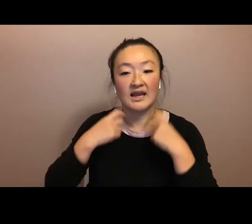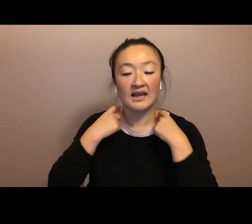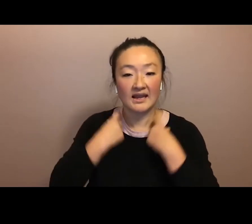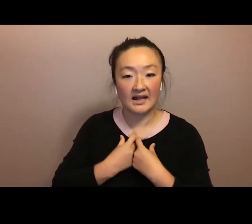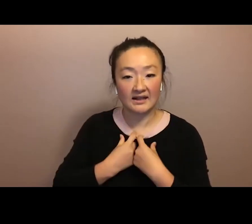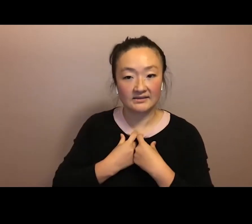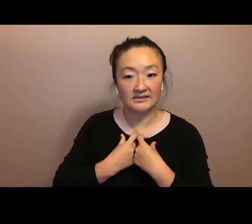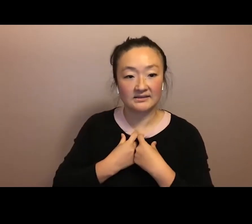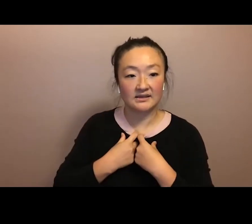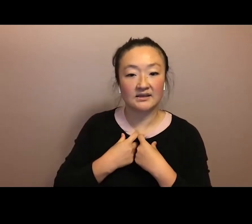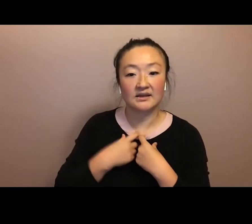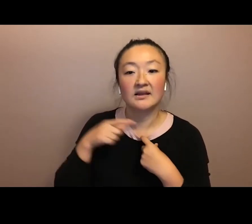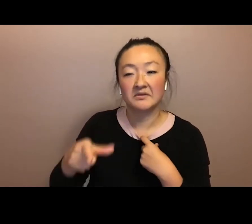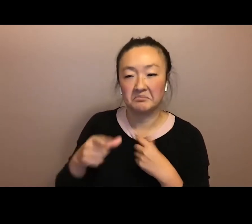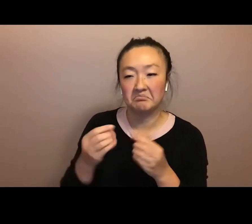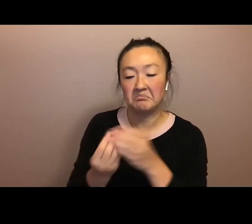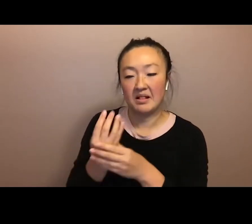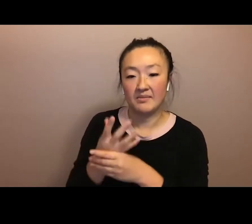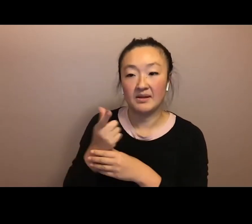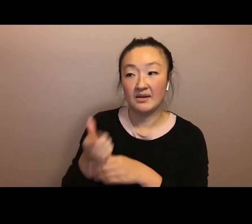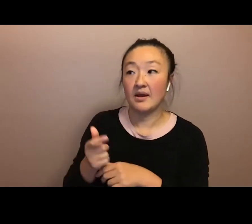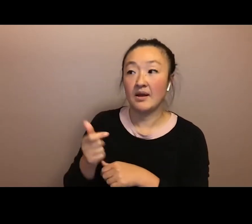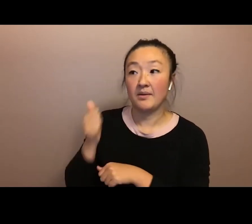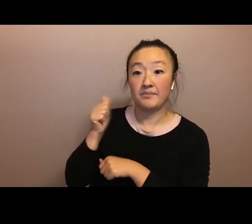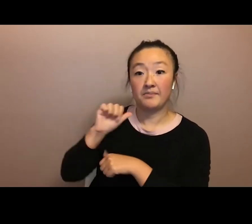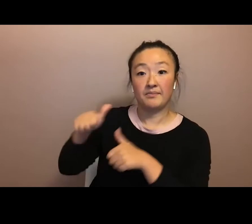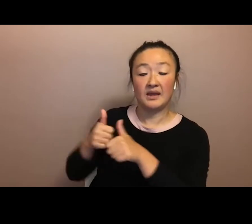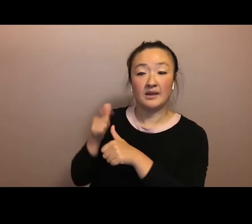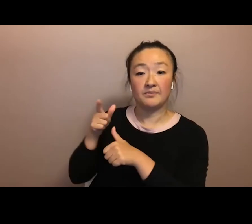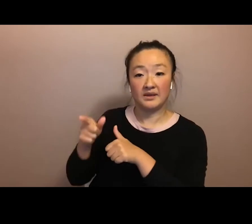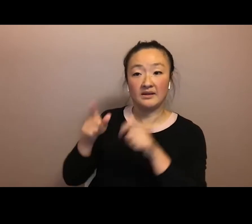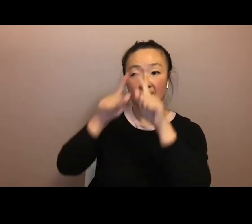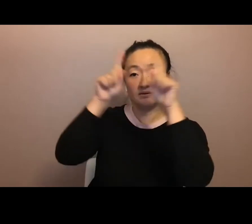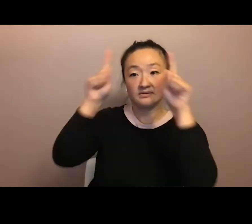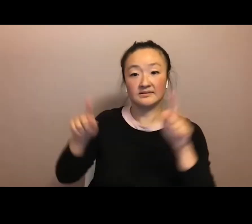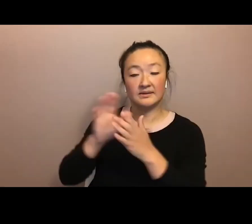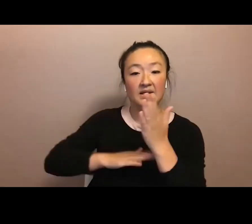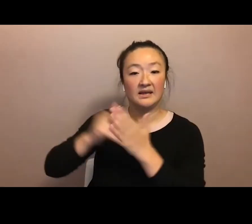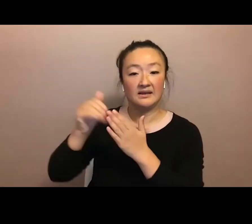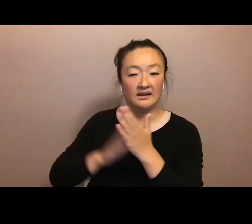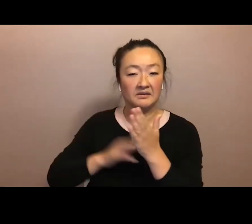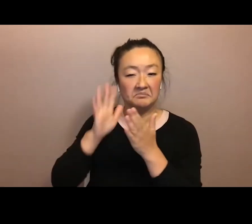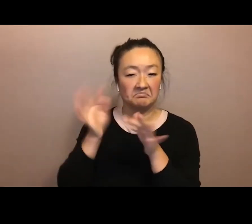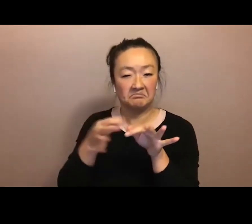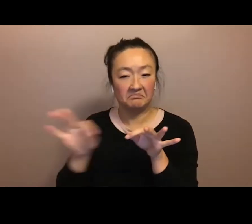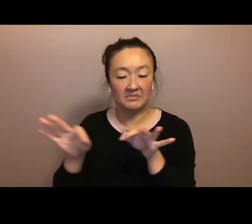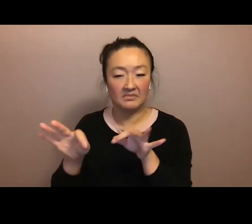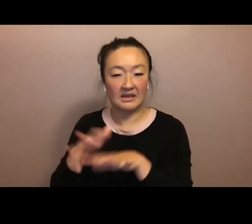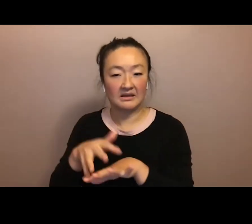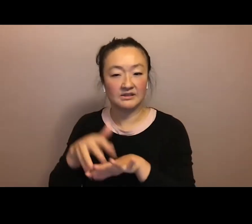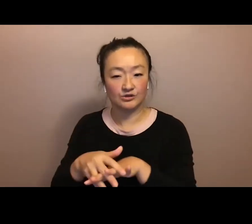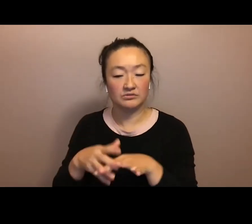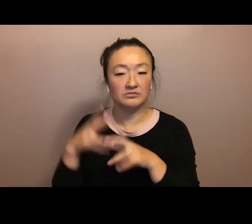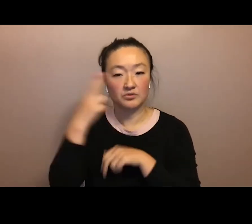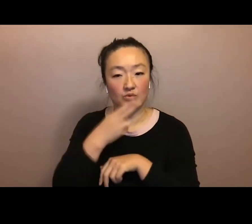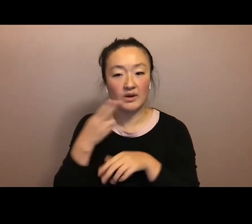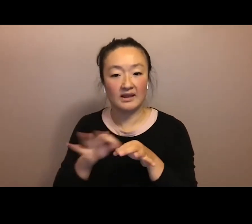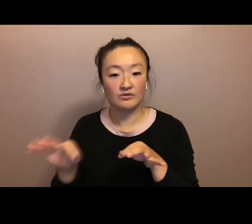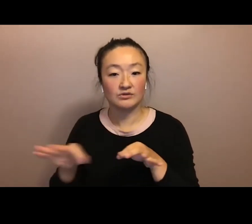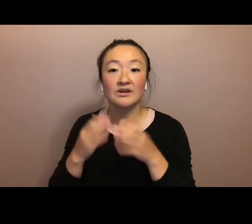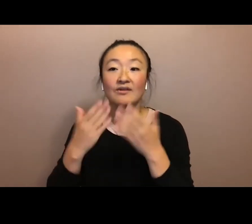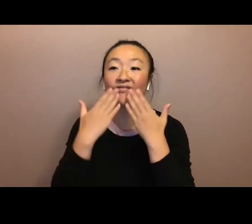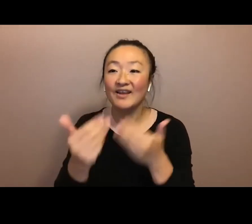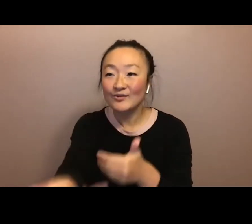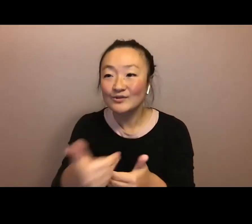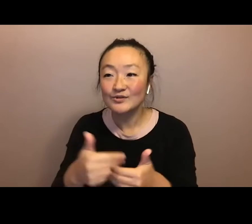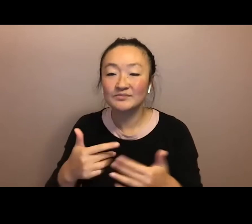behind me is a beautiful black painting that says, Oya I'o. Today, thank you folks for being here, I'm really excited to